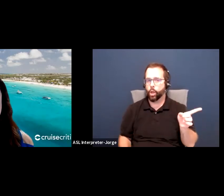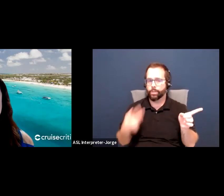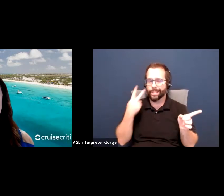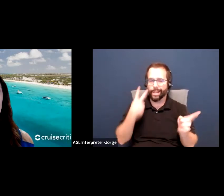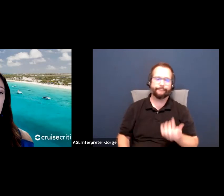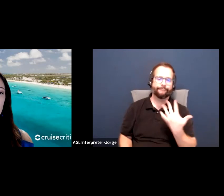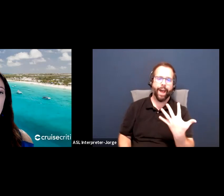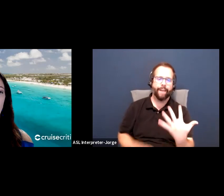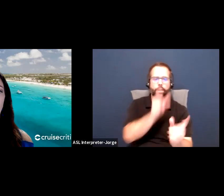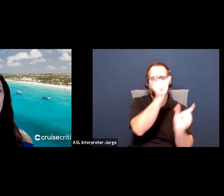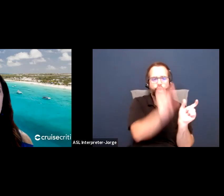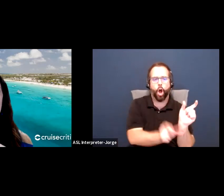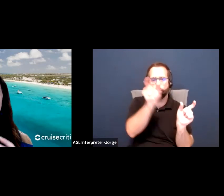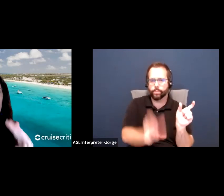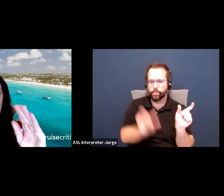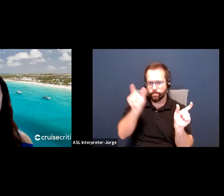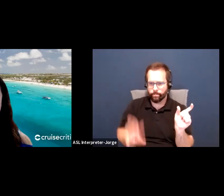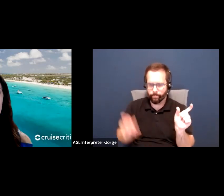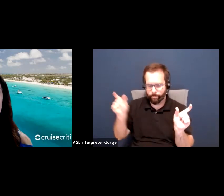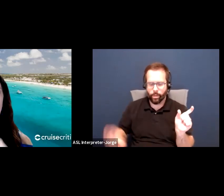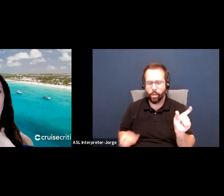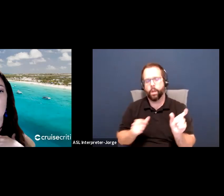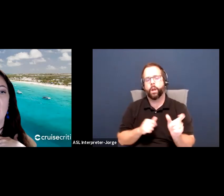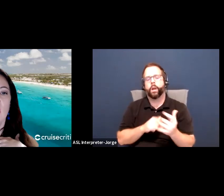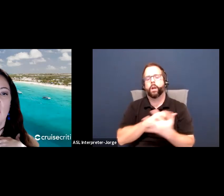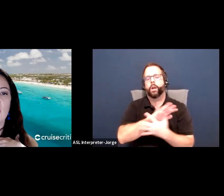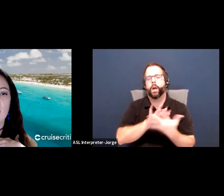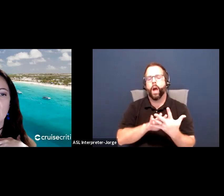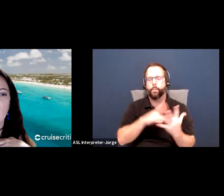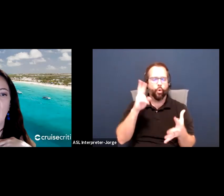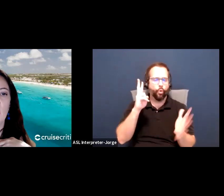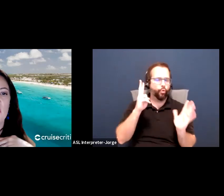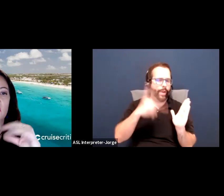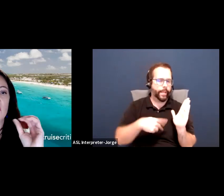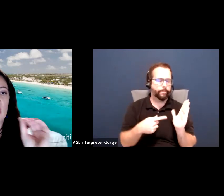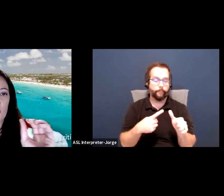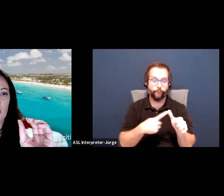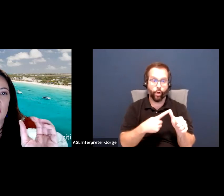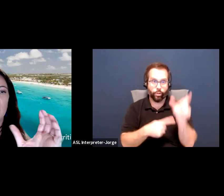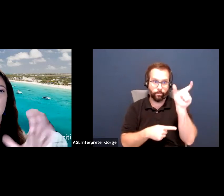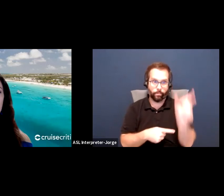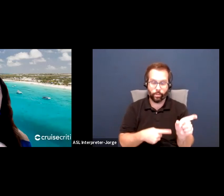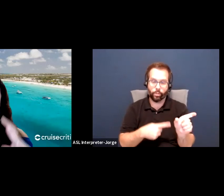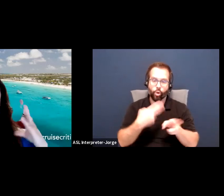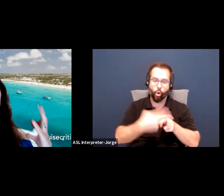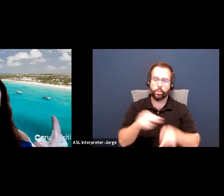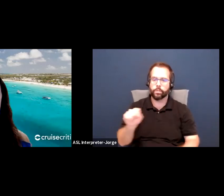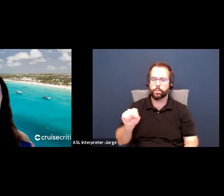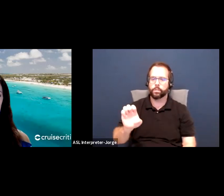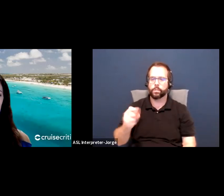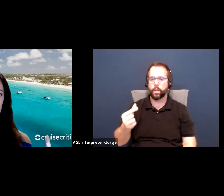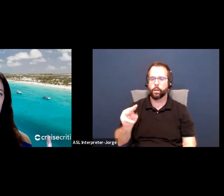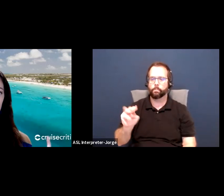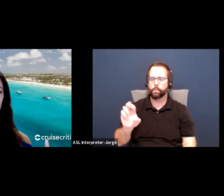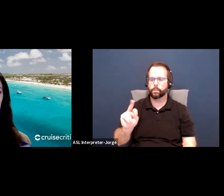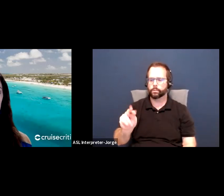columns. And so I'll read this off. The first column is segment. You're going to think about the large